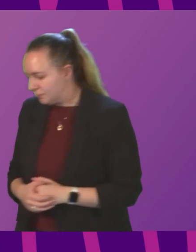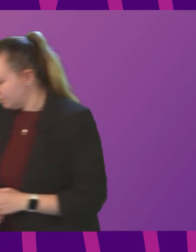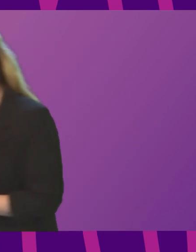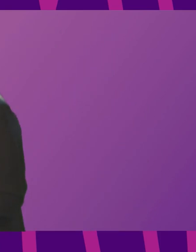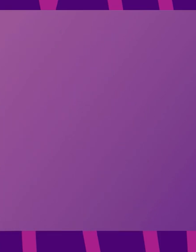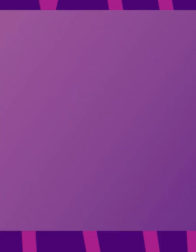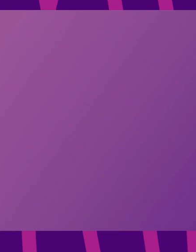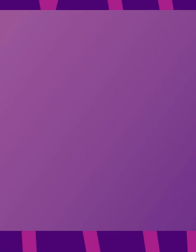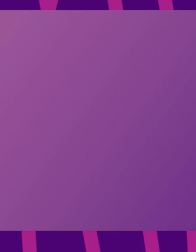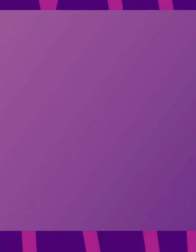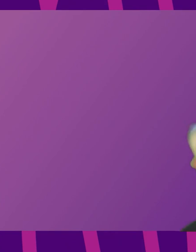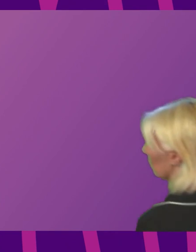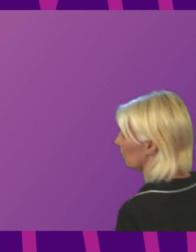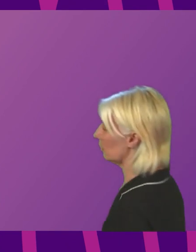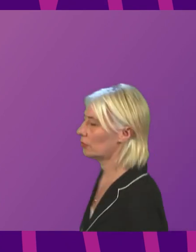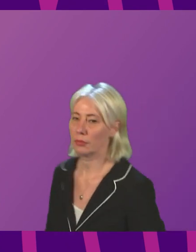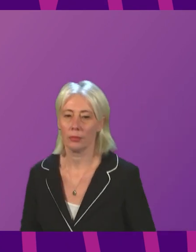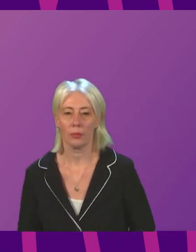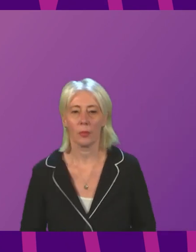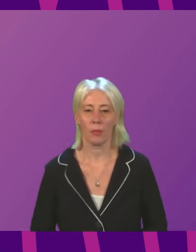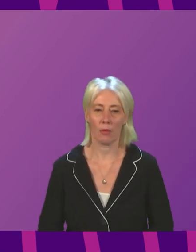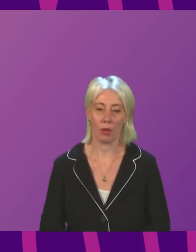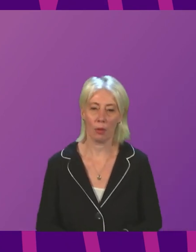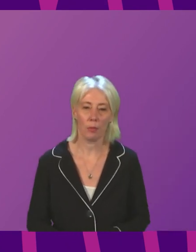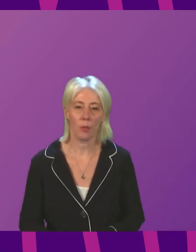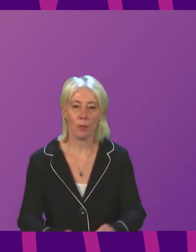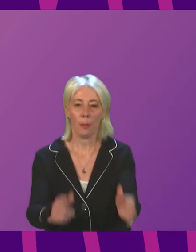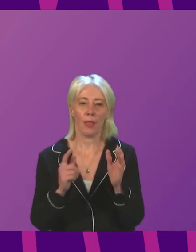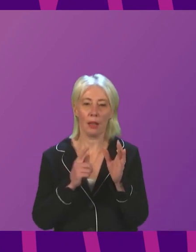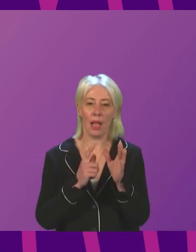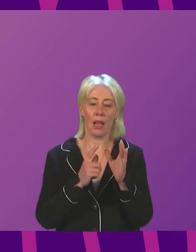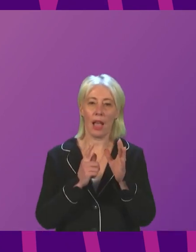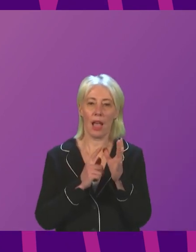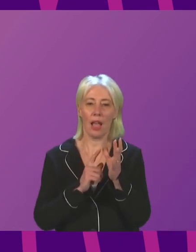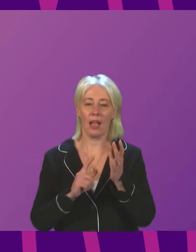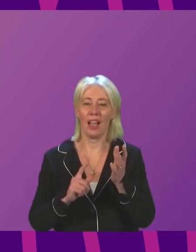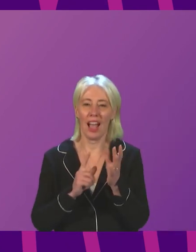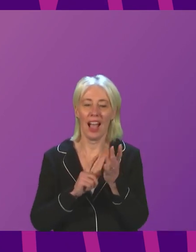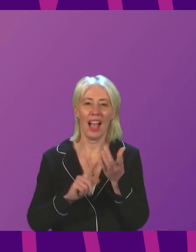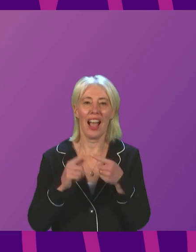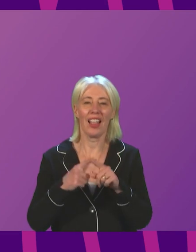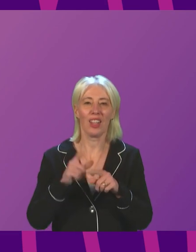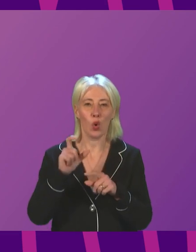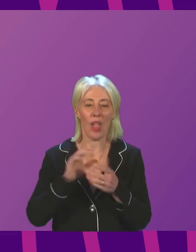Thank you very much. Thank you